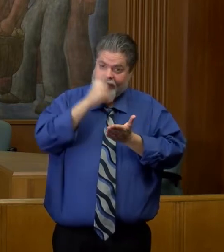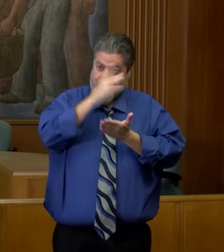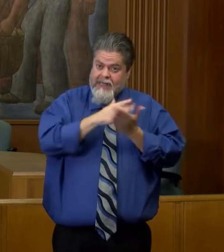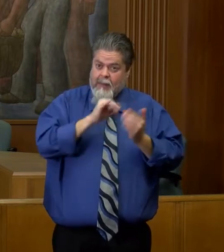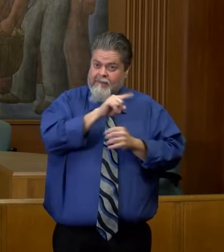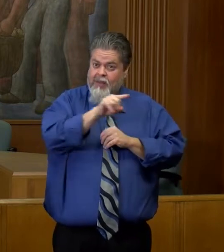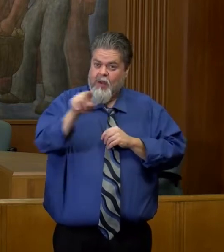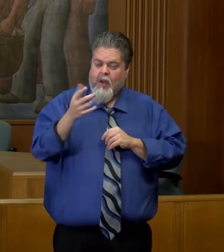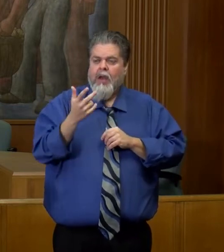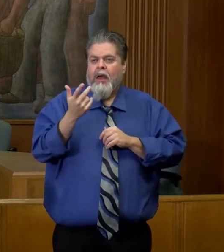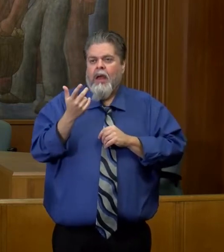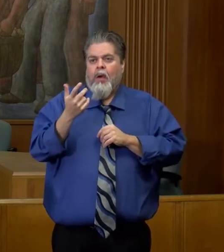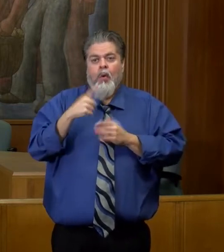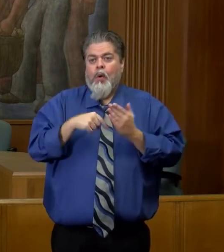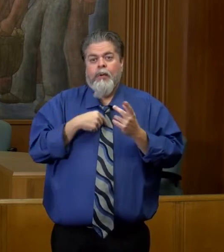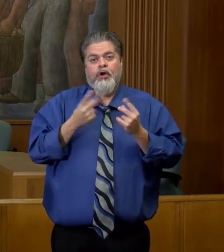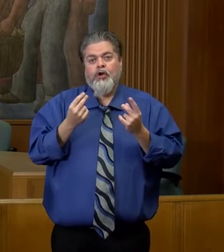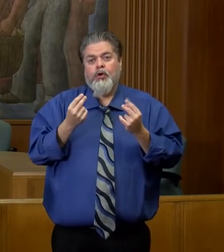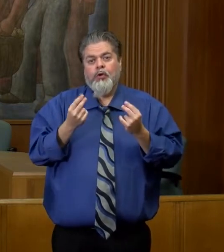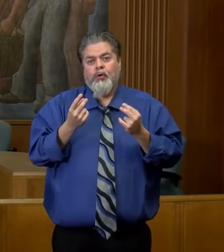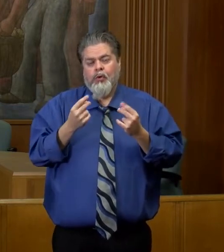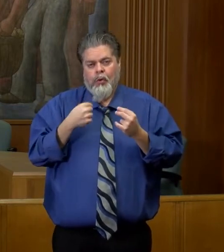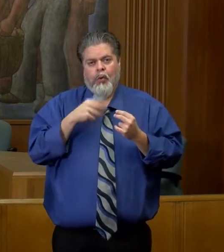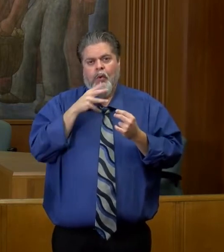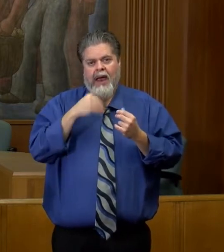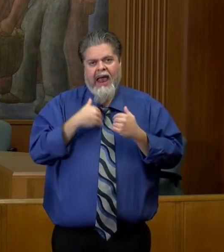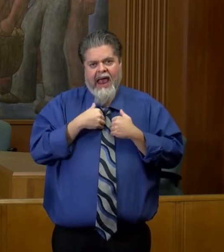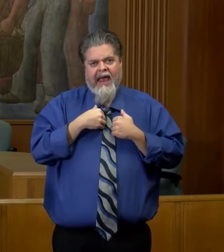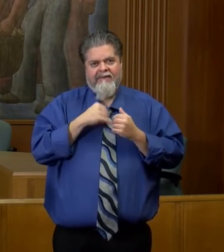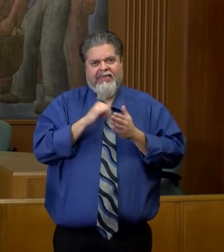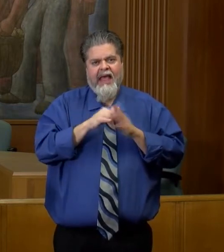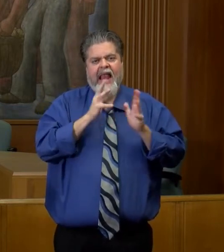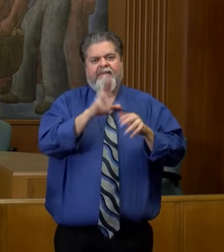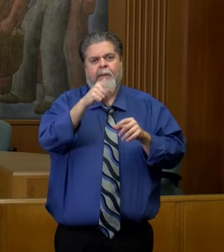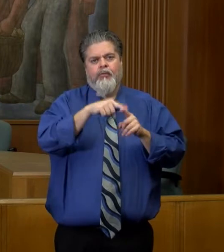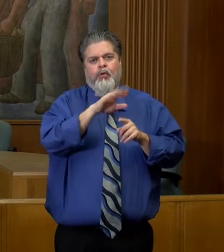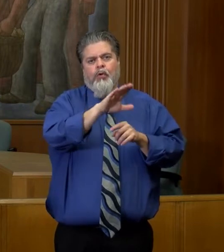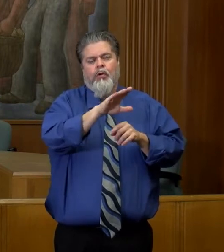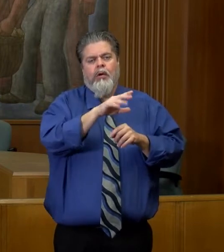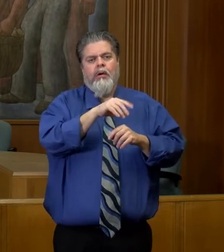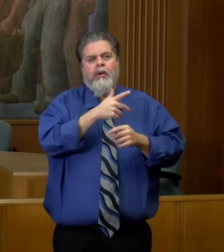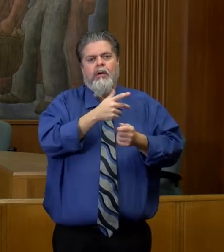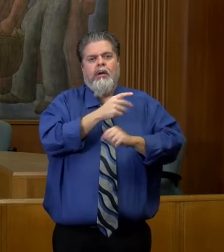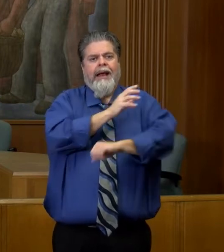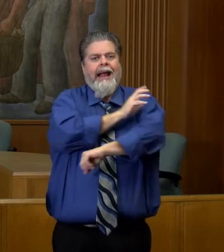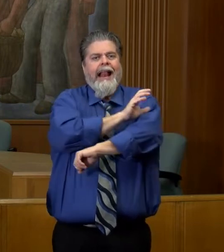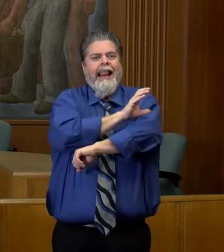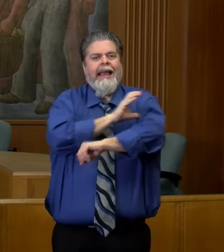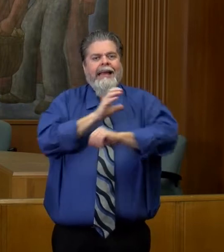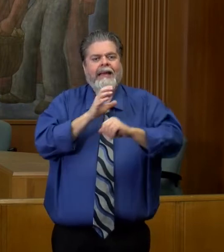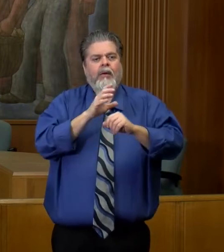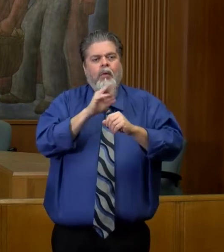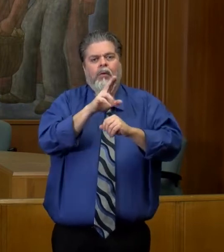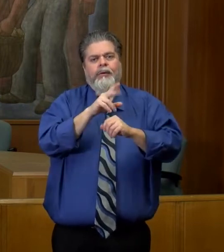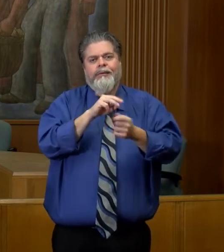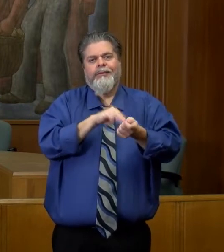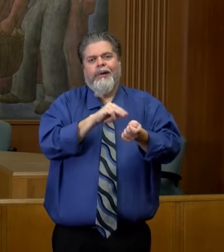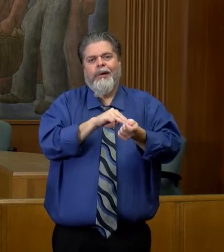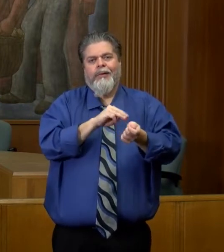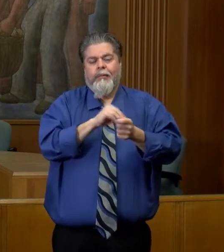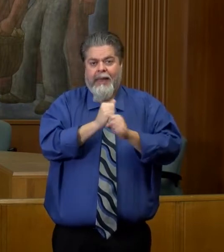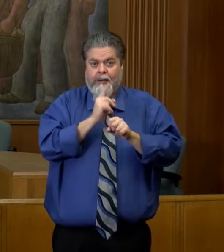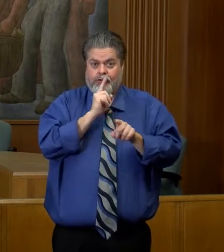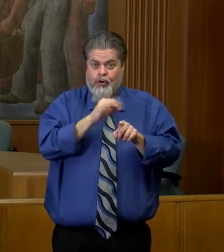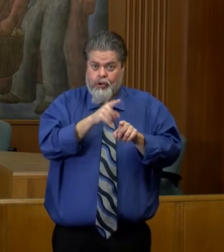And currently, what we're going to do is we're going to have that really up to that person's primary care clinician to make that determination if it